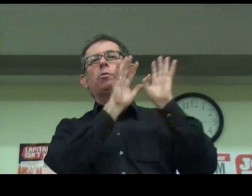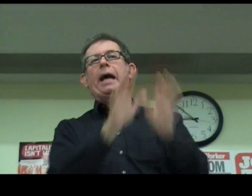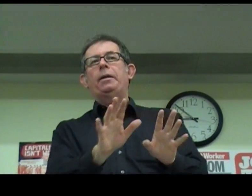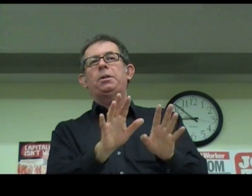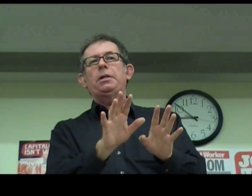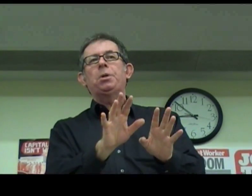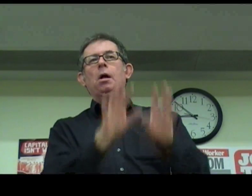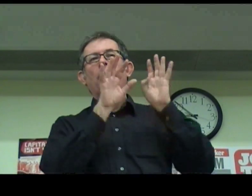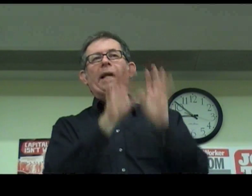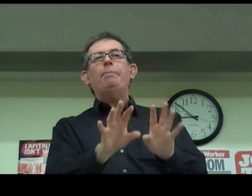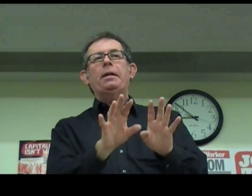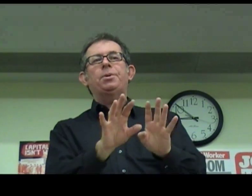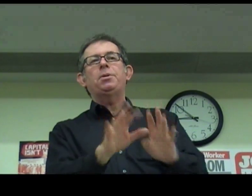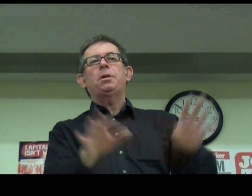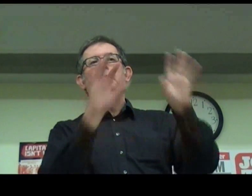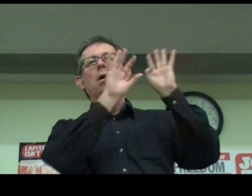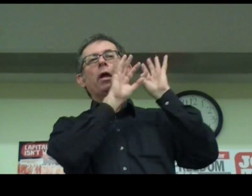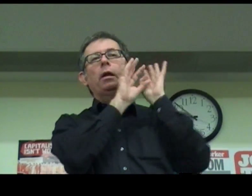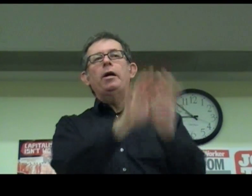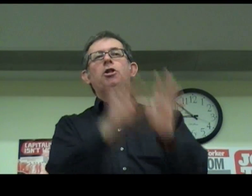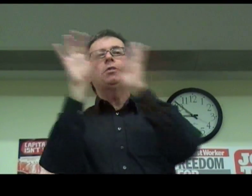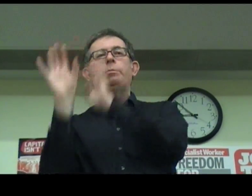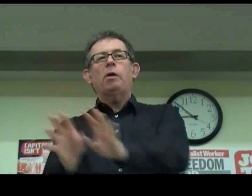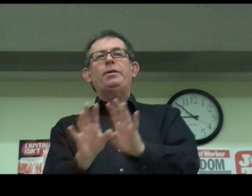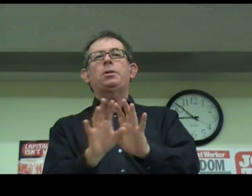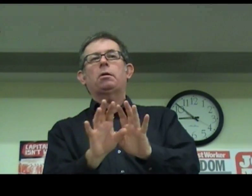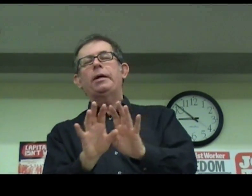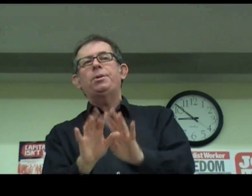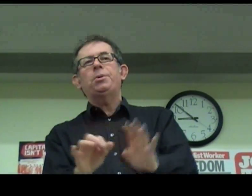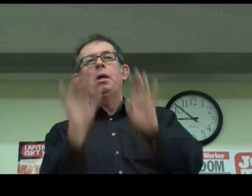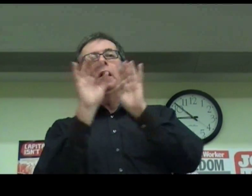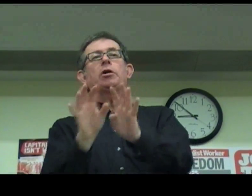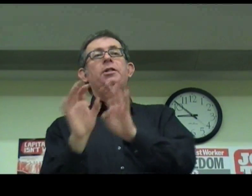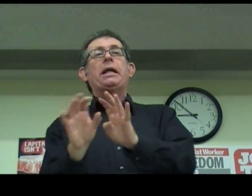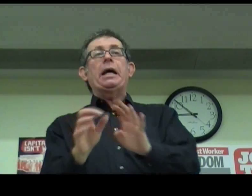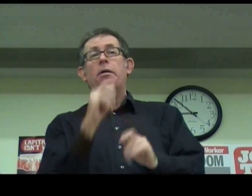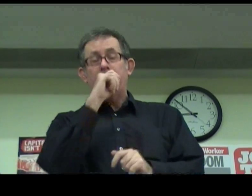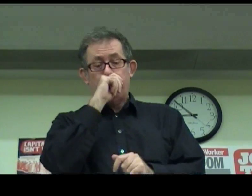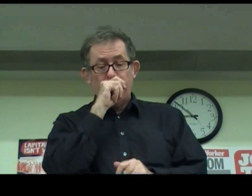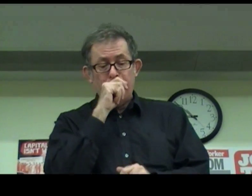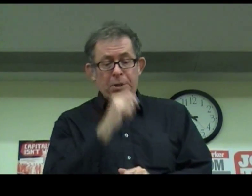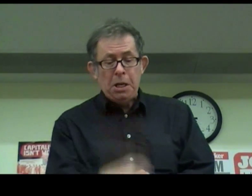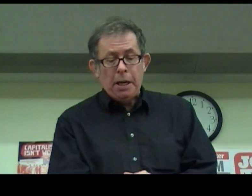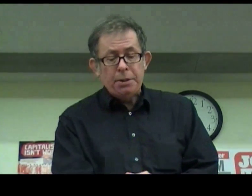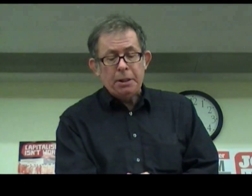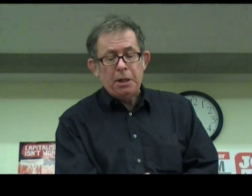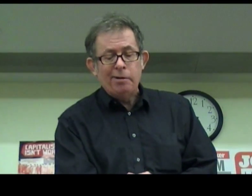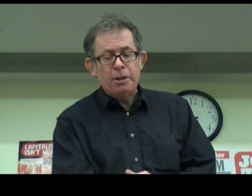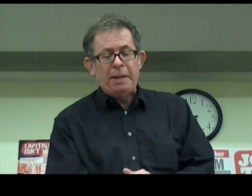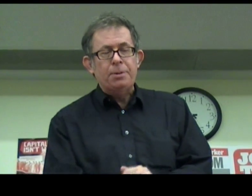realities of a capitalist system that lurches from crisis to crisis and tries to get out of its problems at our expense.